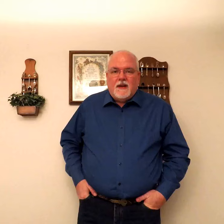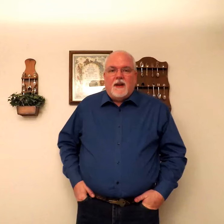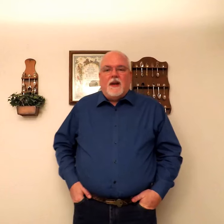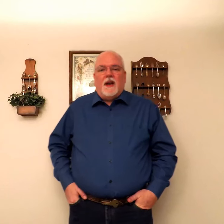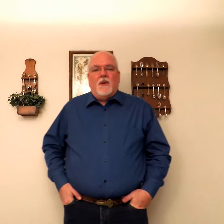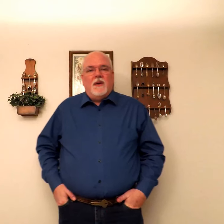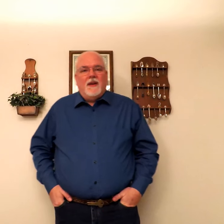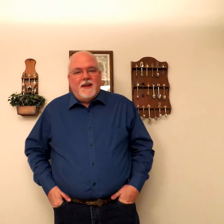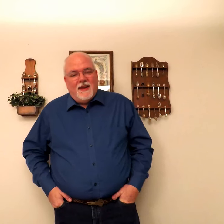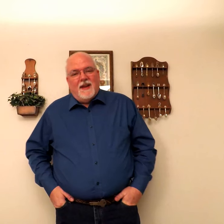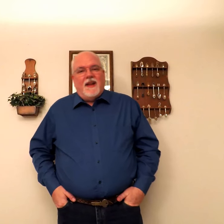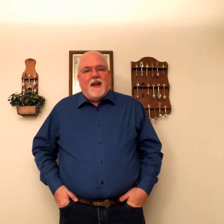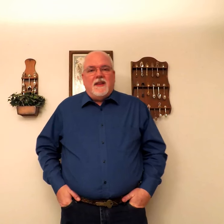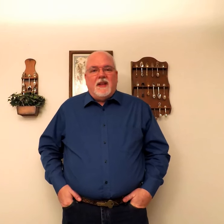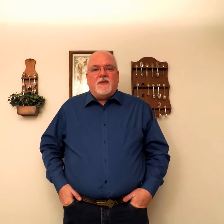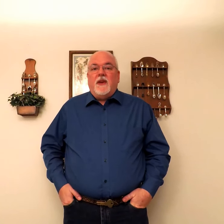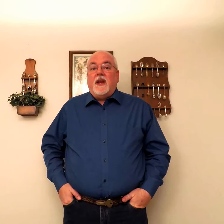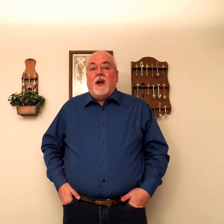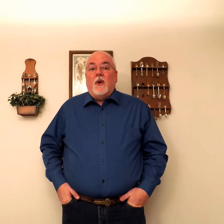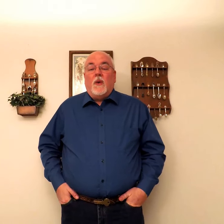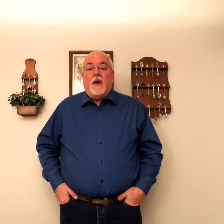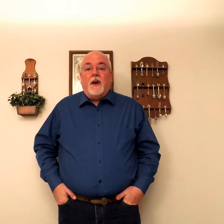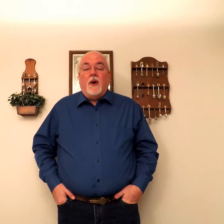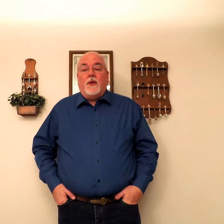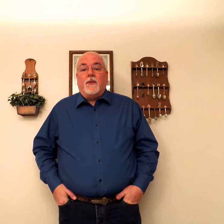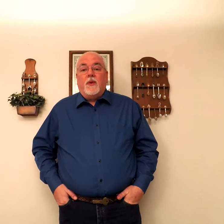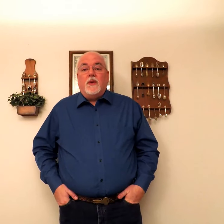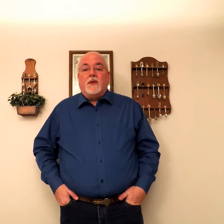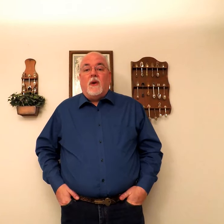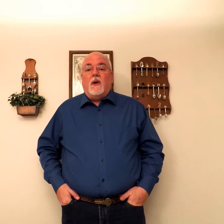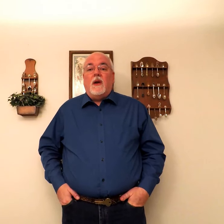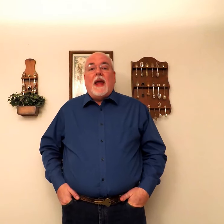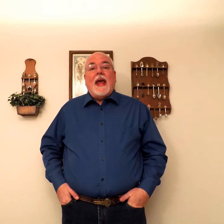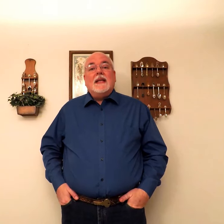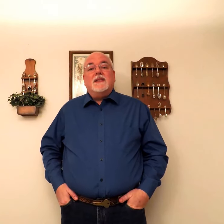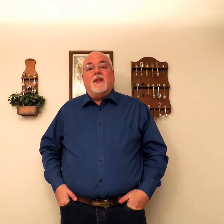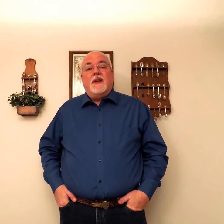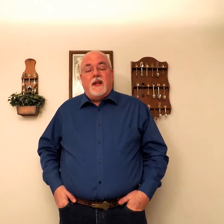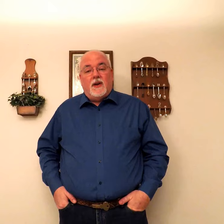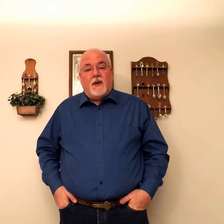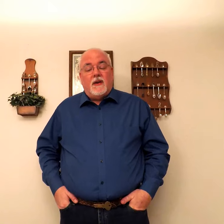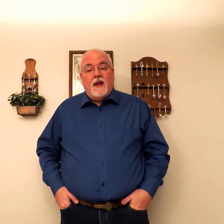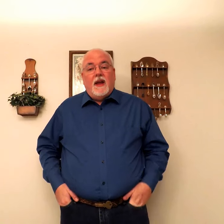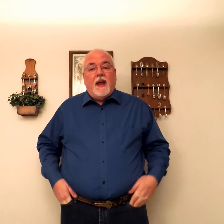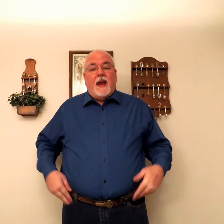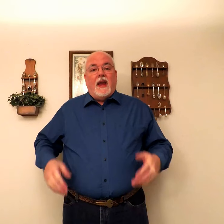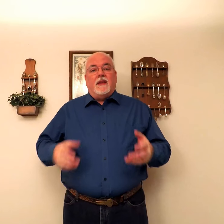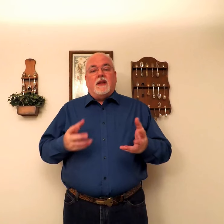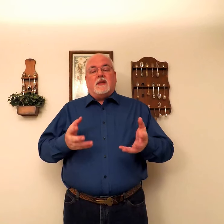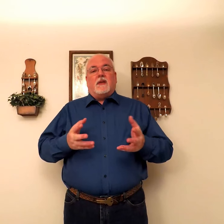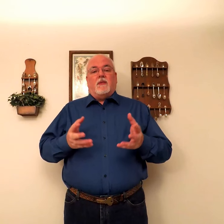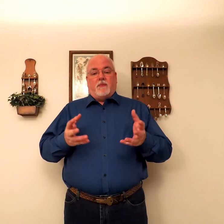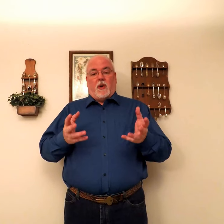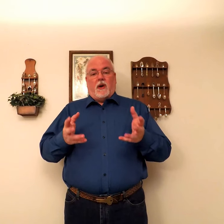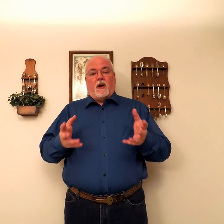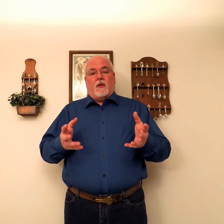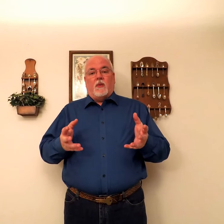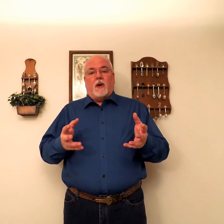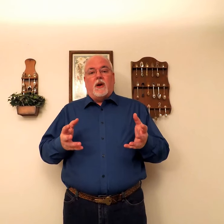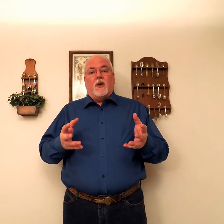So, in this video, we're going to go through a song, As the Deer, and this part, we're going to go